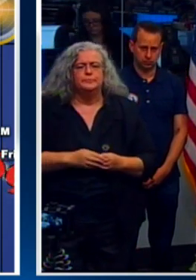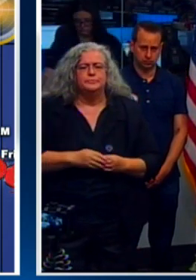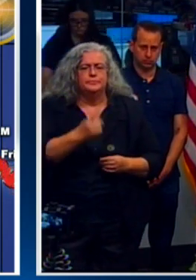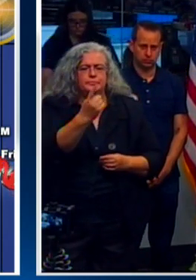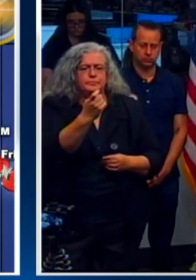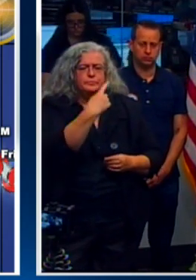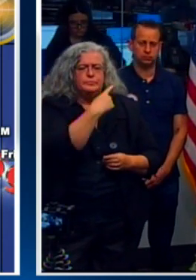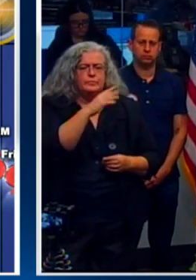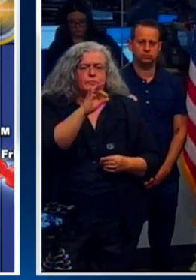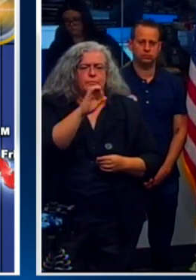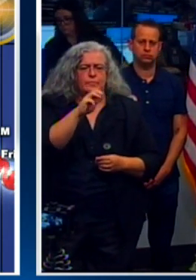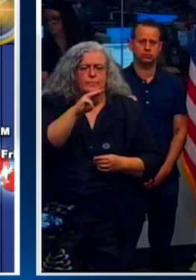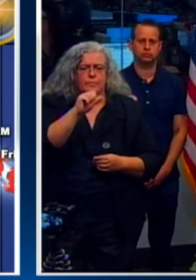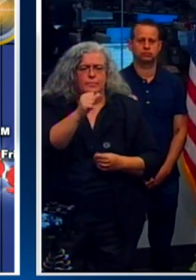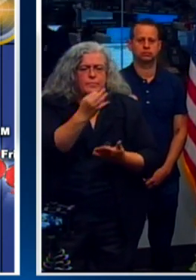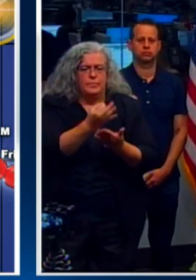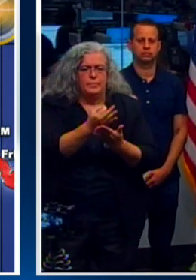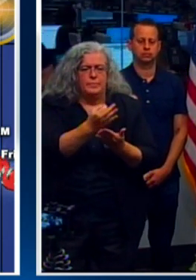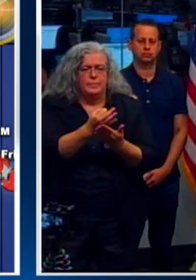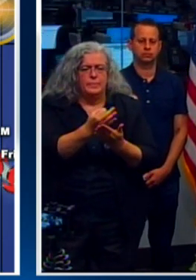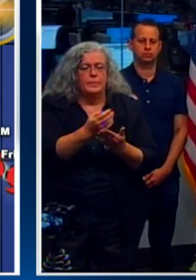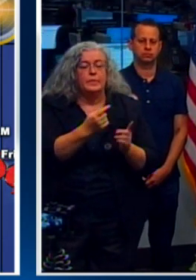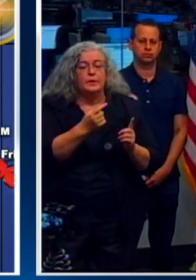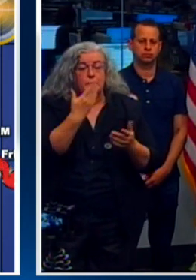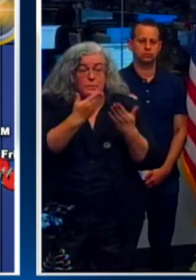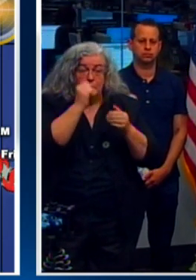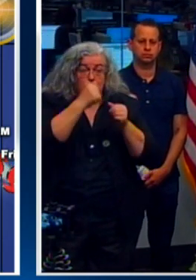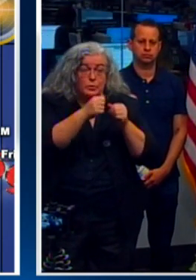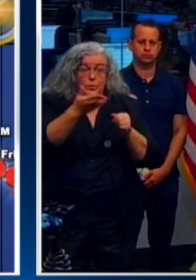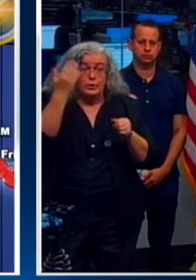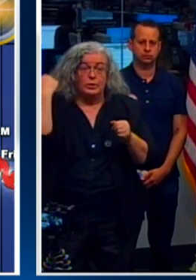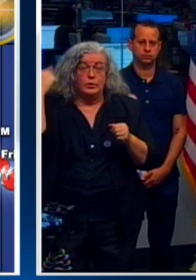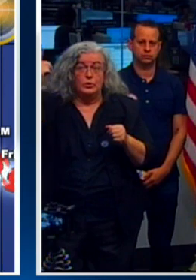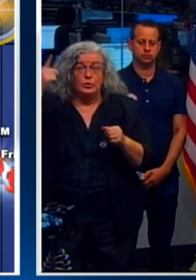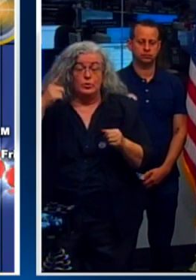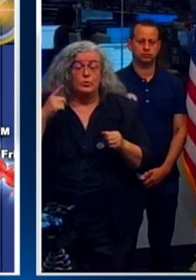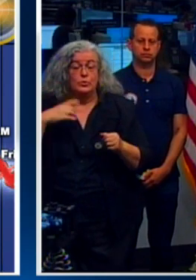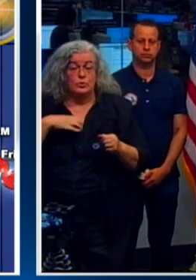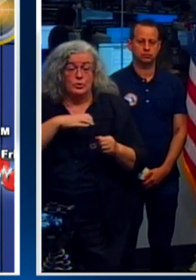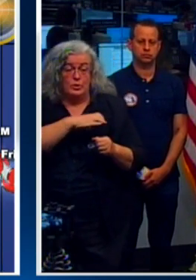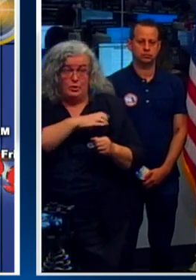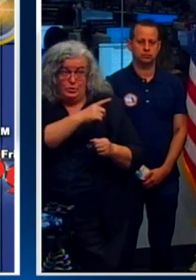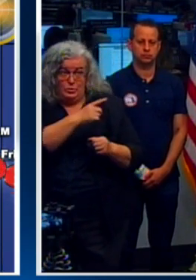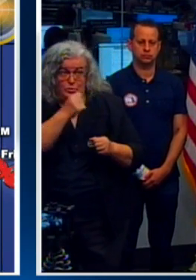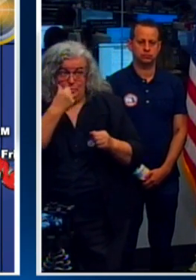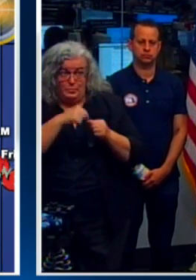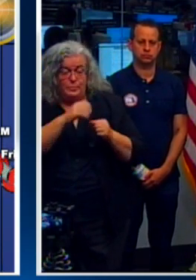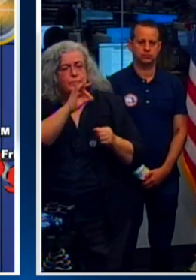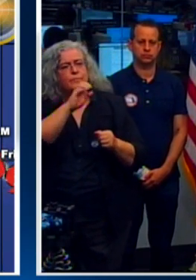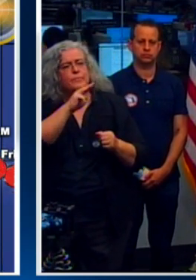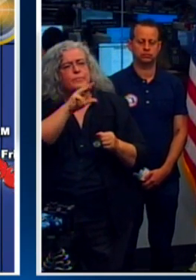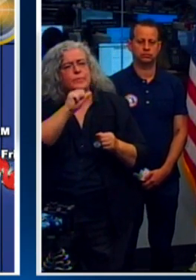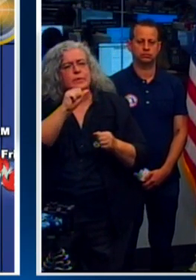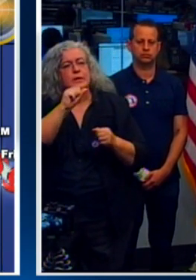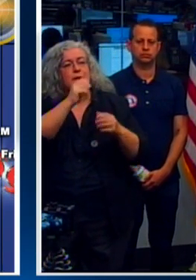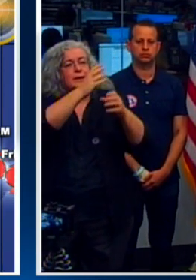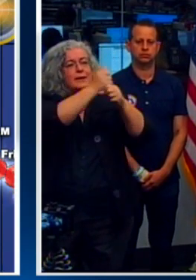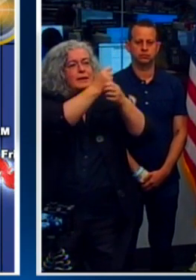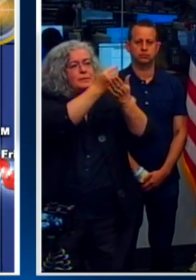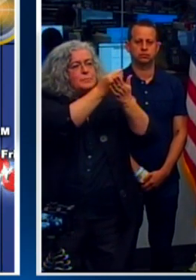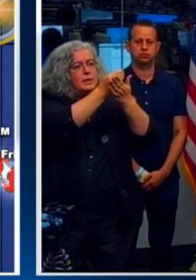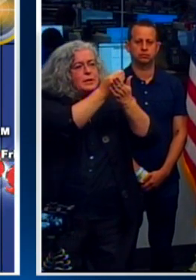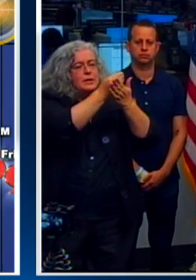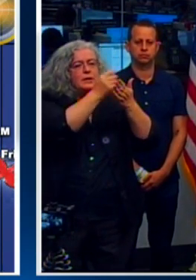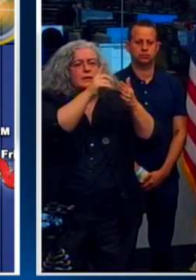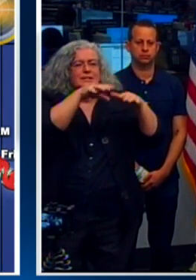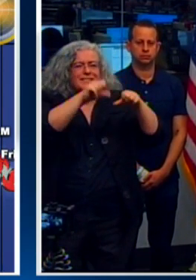Also on FEMA funding, you might remember when you were up in Congress that there's a bit of a delay in the way that FEMA can get the money down to the states and they